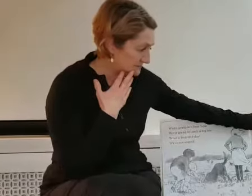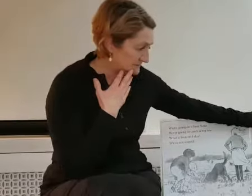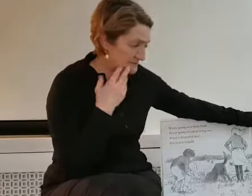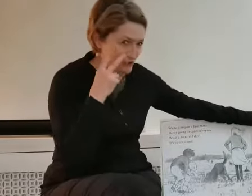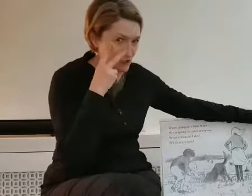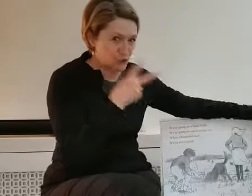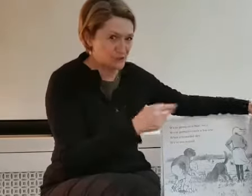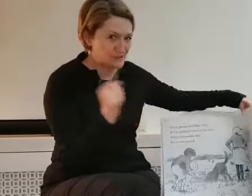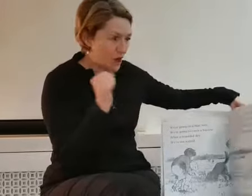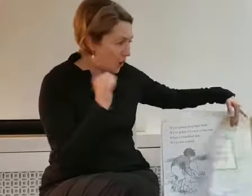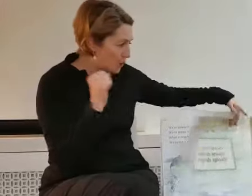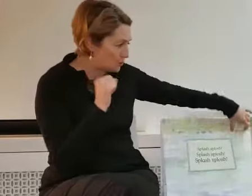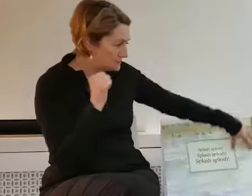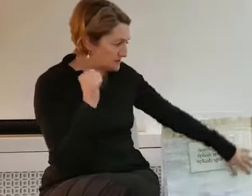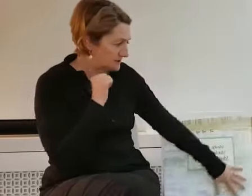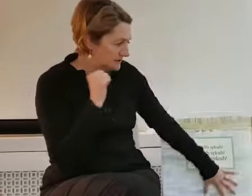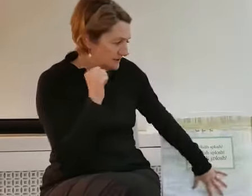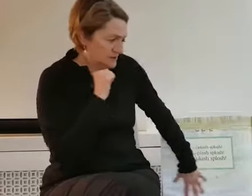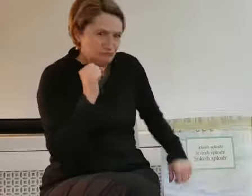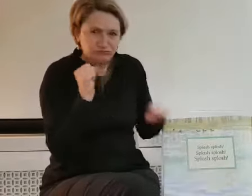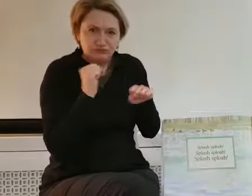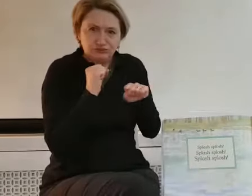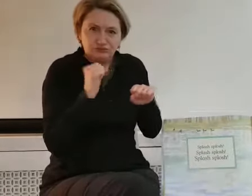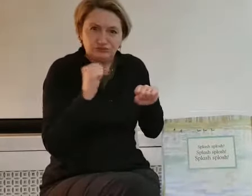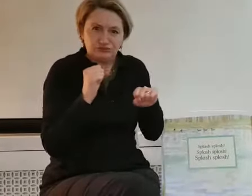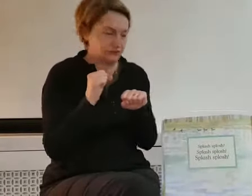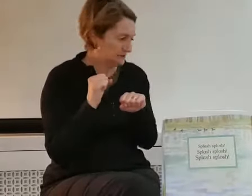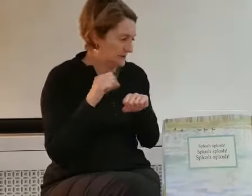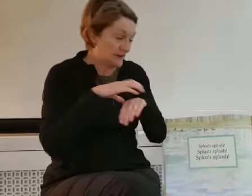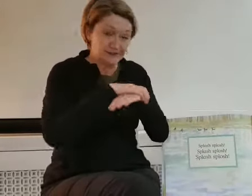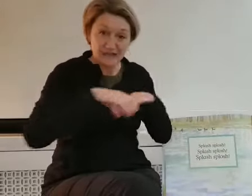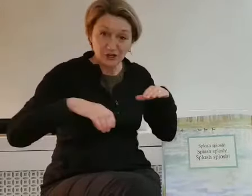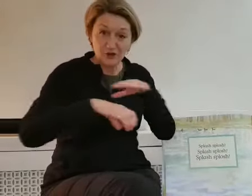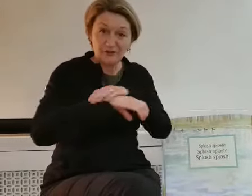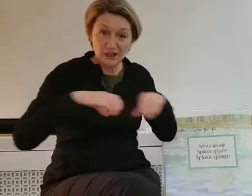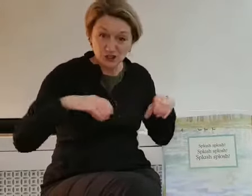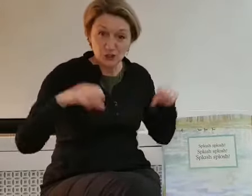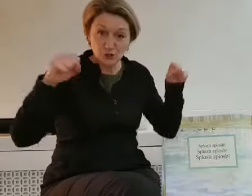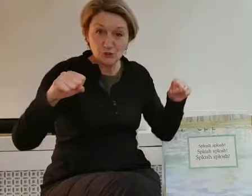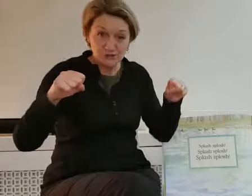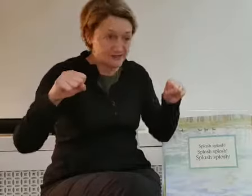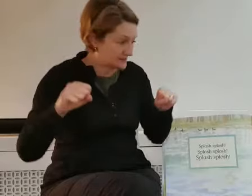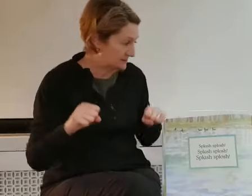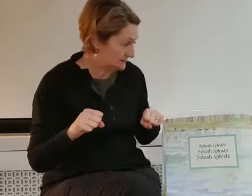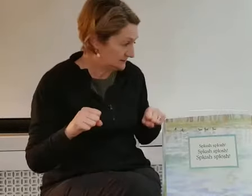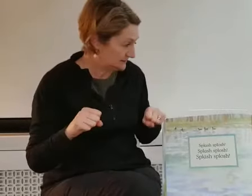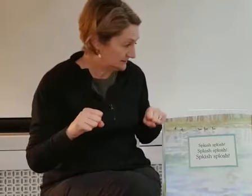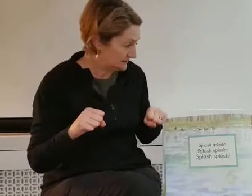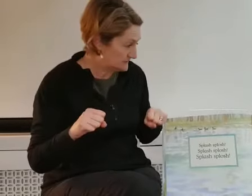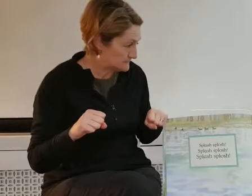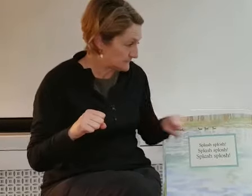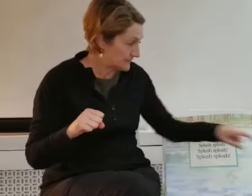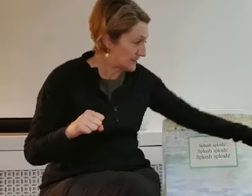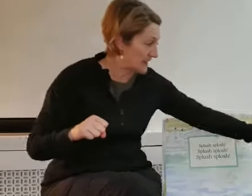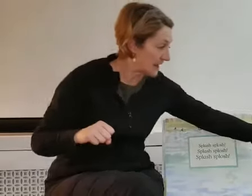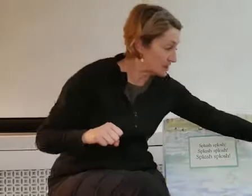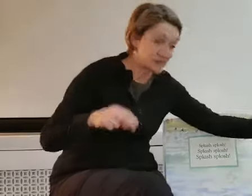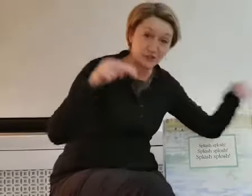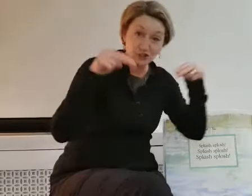Looks cold. Brrrr. They've taken off their shoes. You can see the